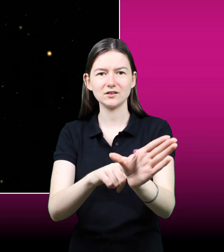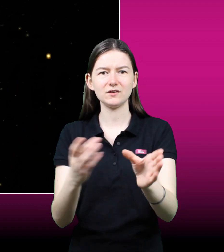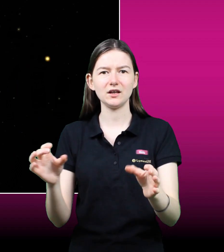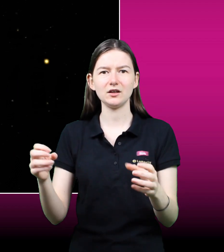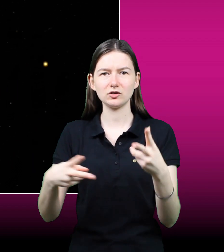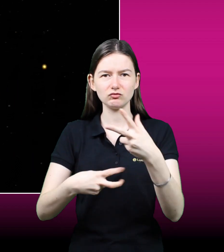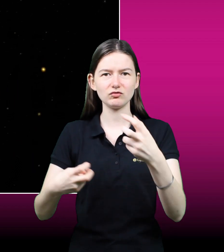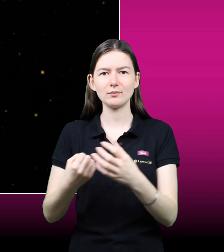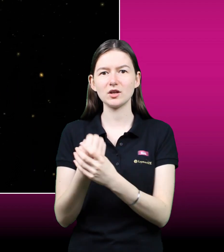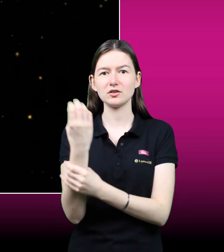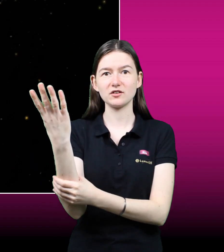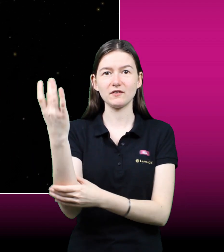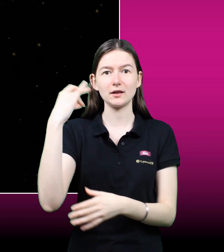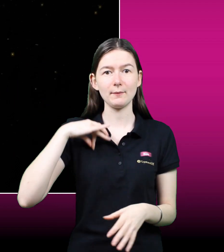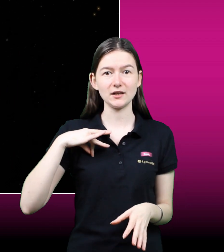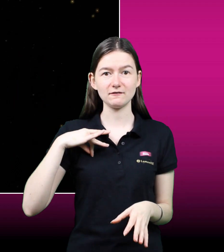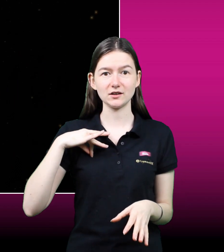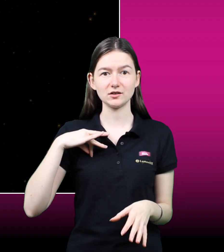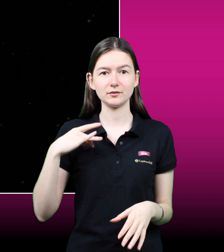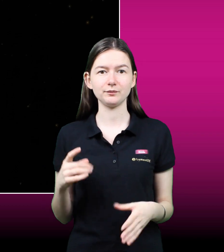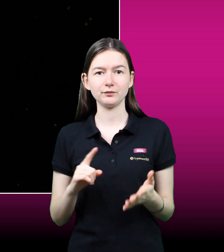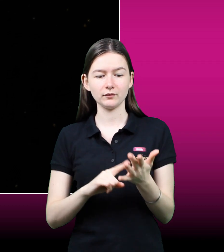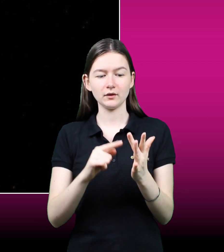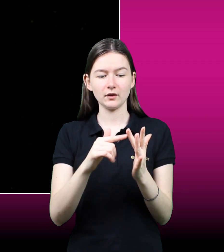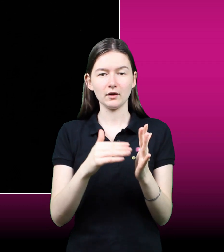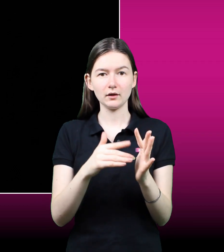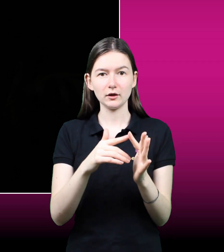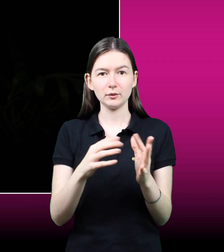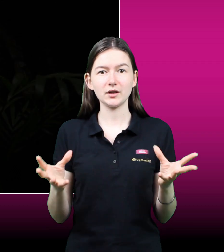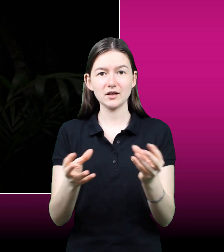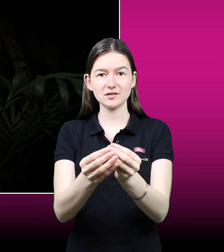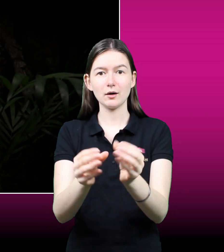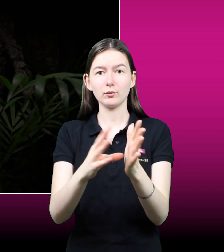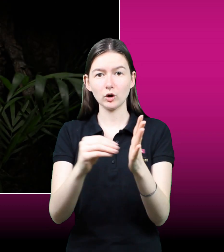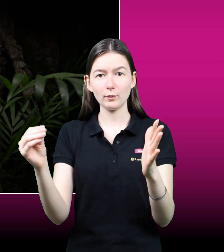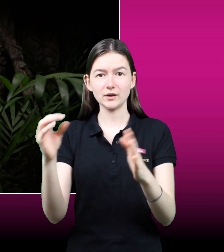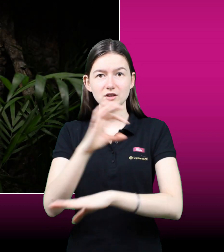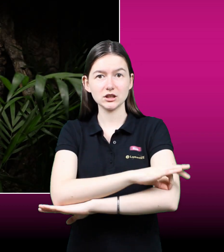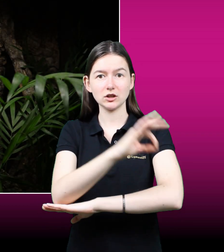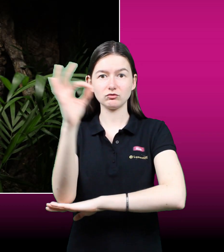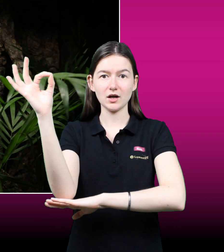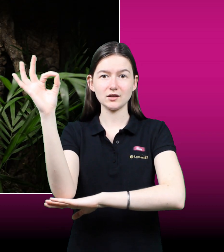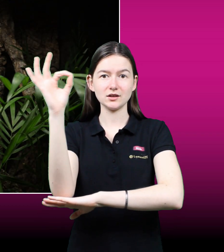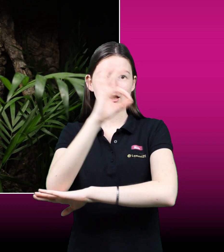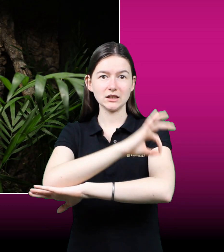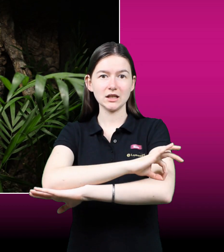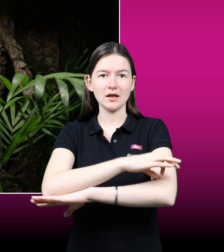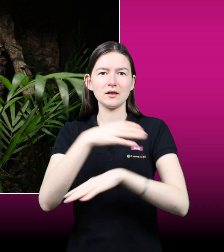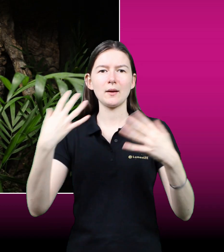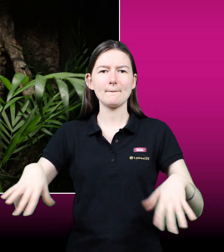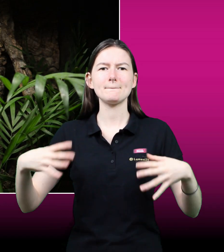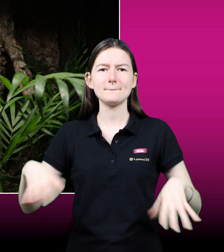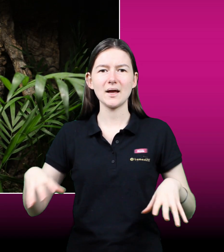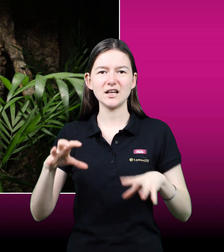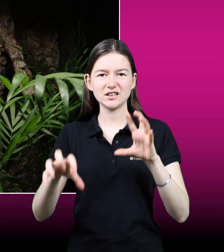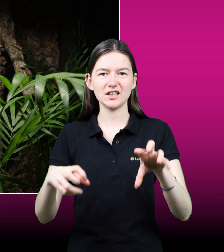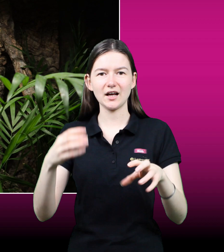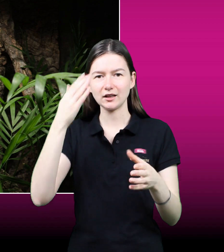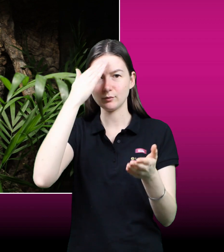over millions of years, and to benefit from them. Luminize can help you mimic the gradual transition from dawn to dusk,